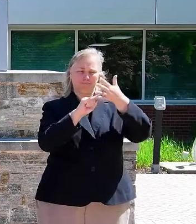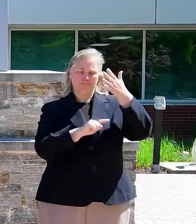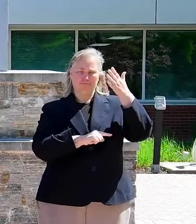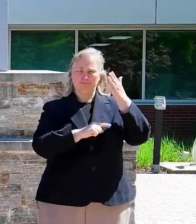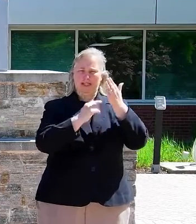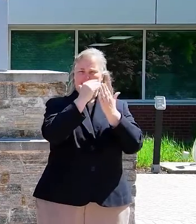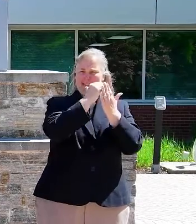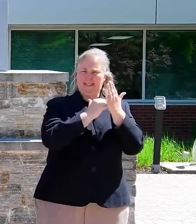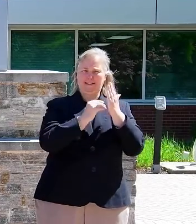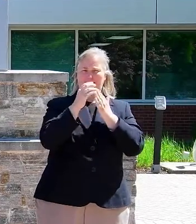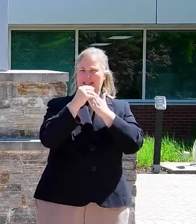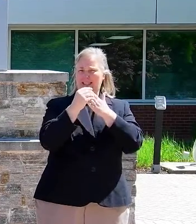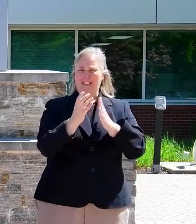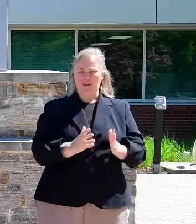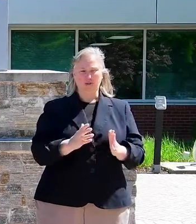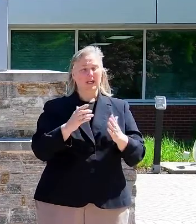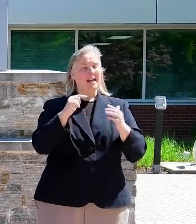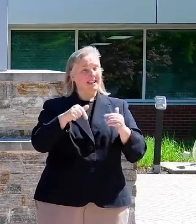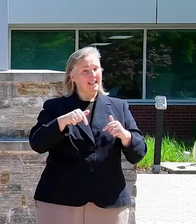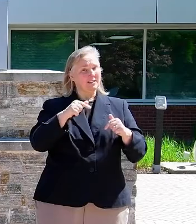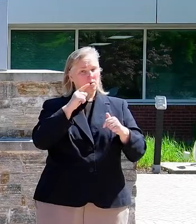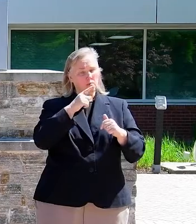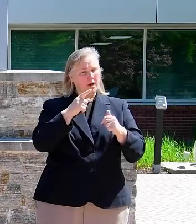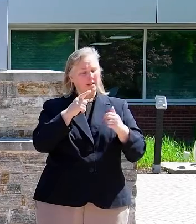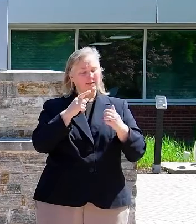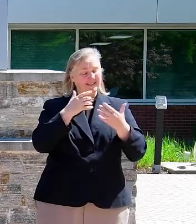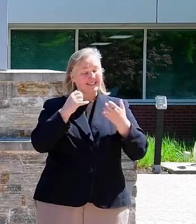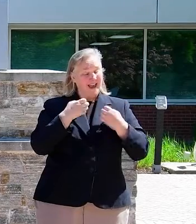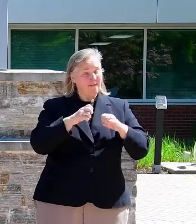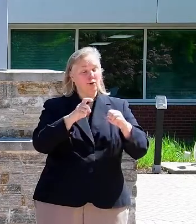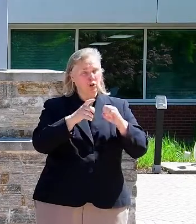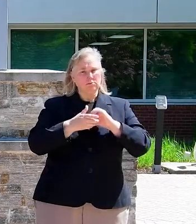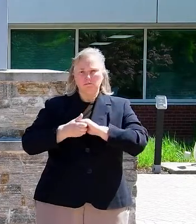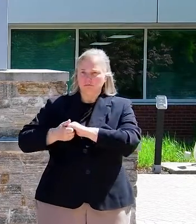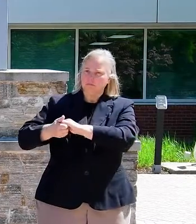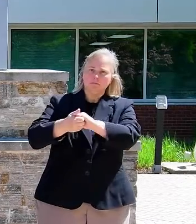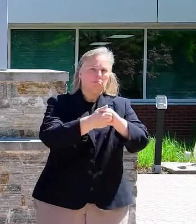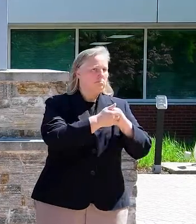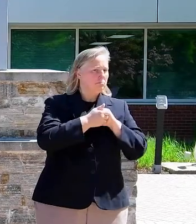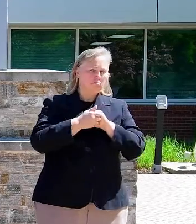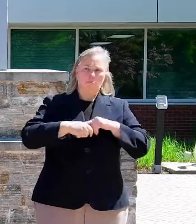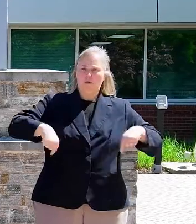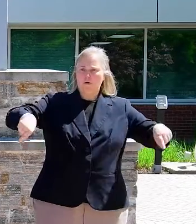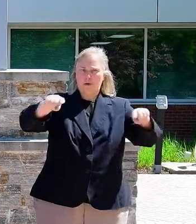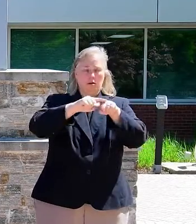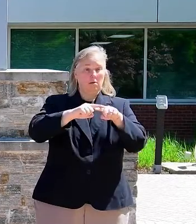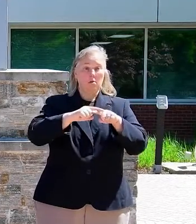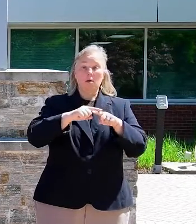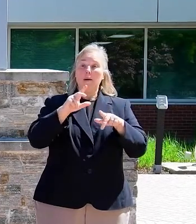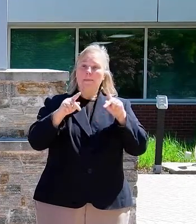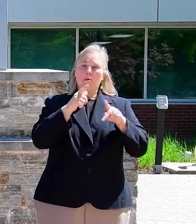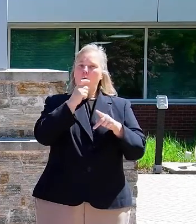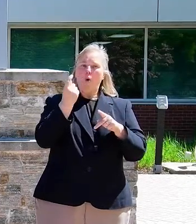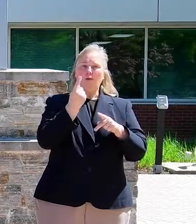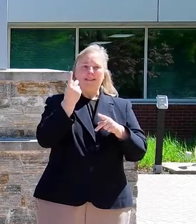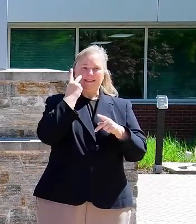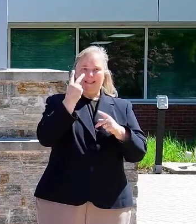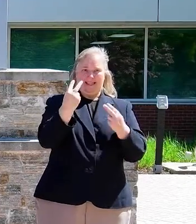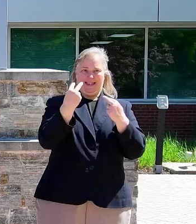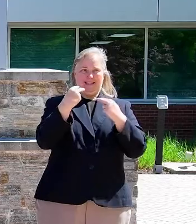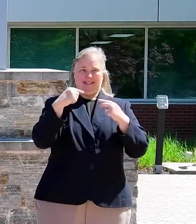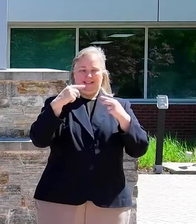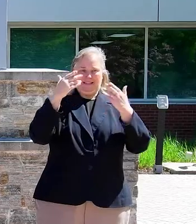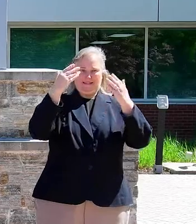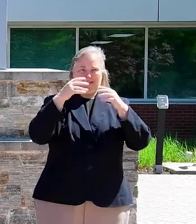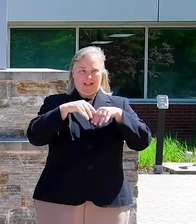leaders that this was a collaborative effort. And those who only see this side, you can't see, but there